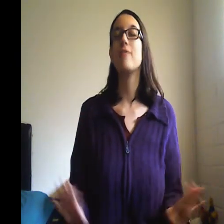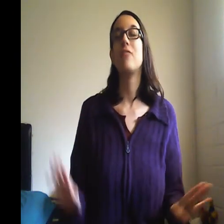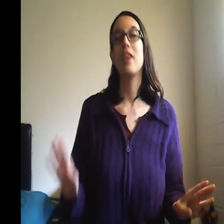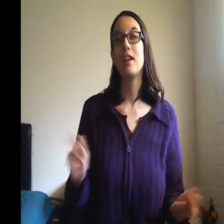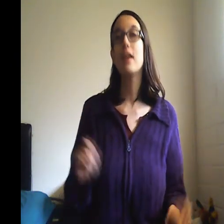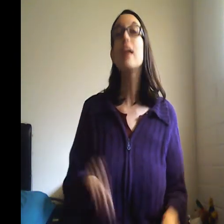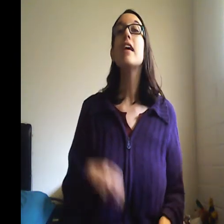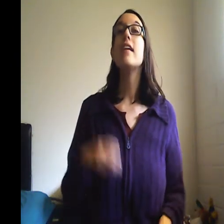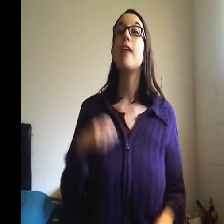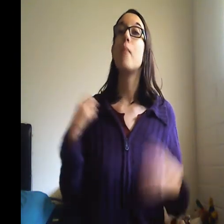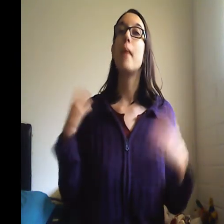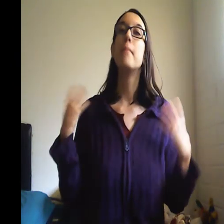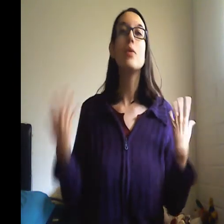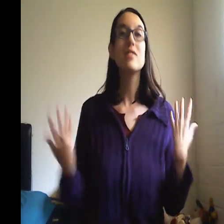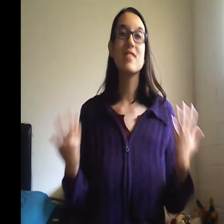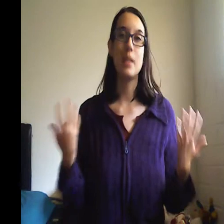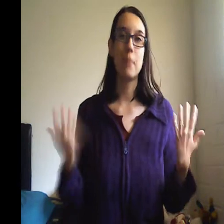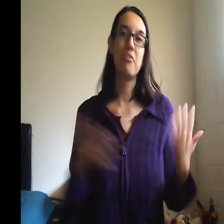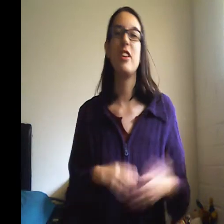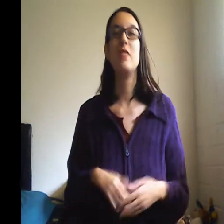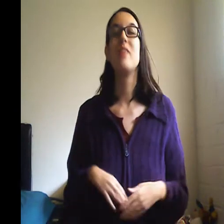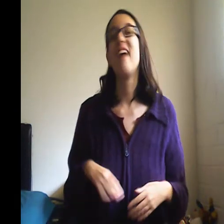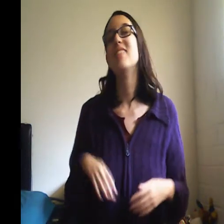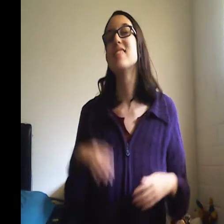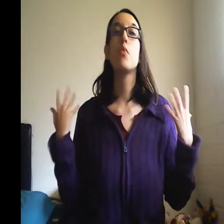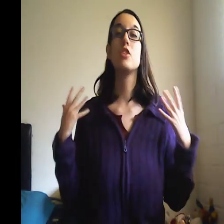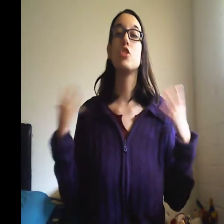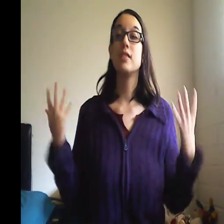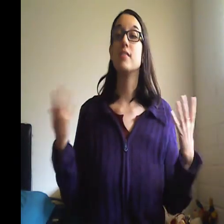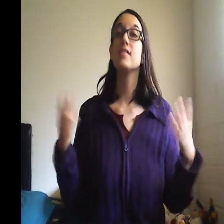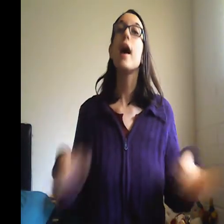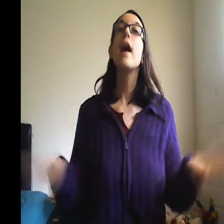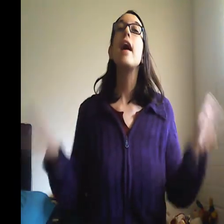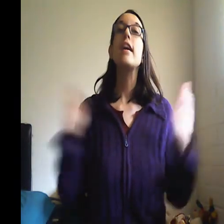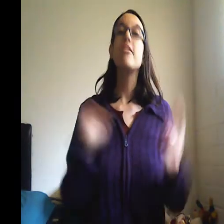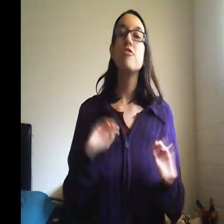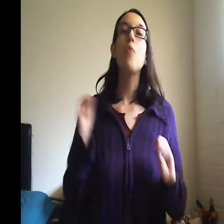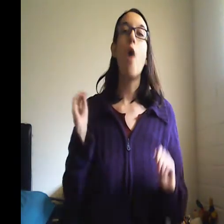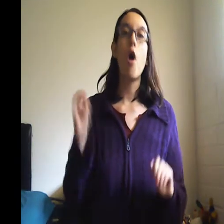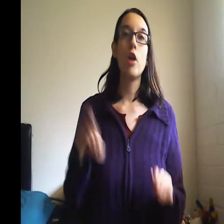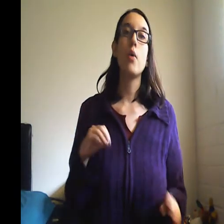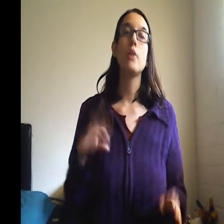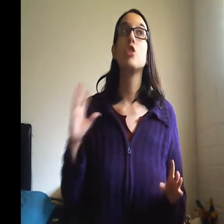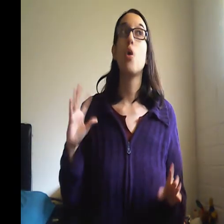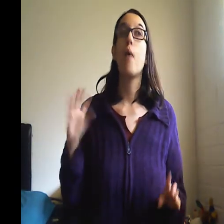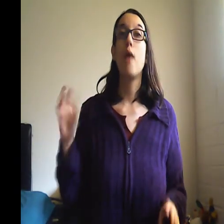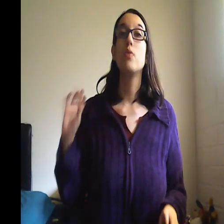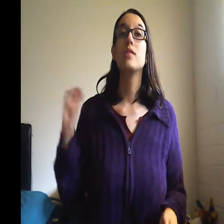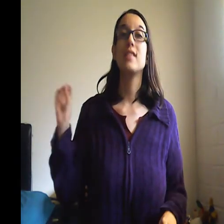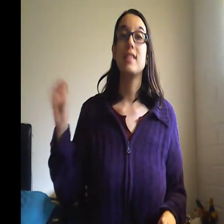Now, my bonus tip for you guys is if you are going to go out to eat,